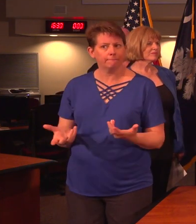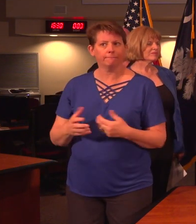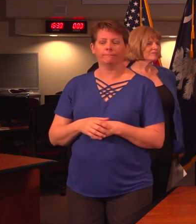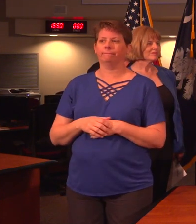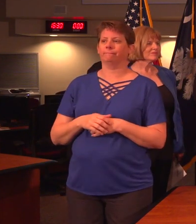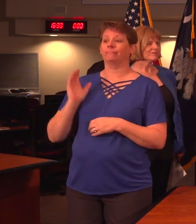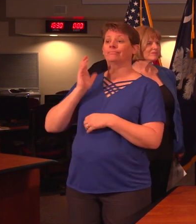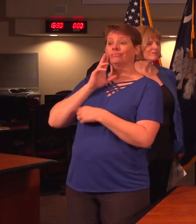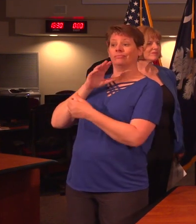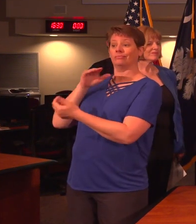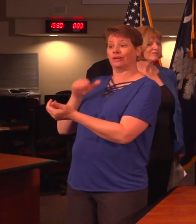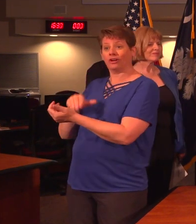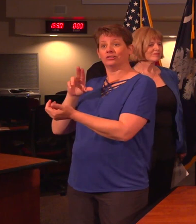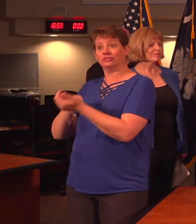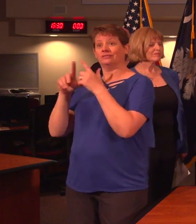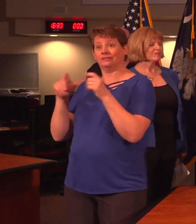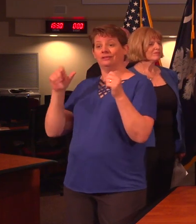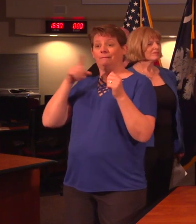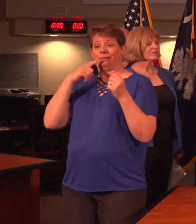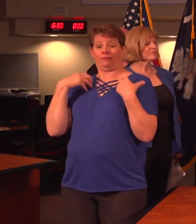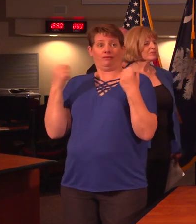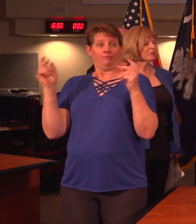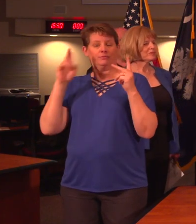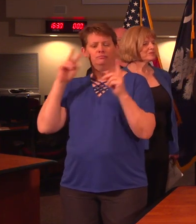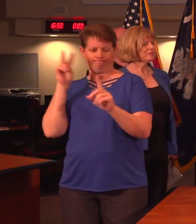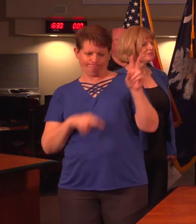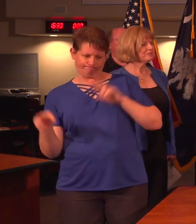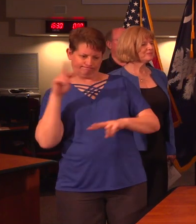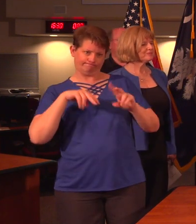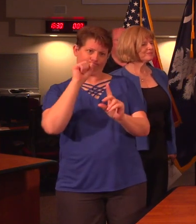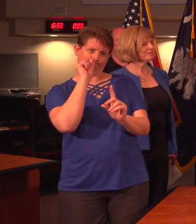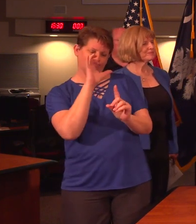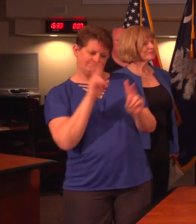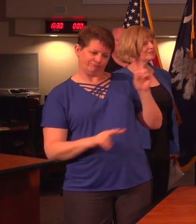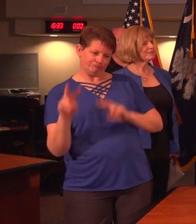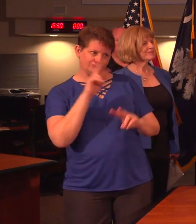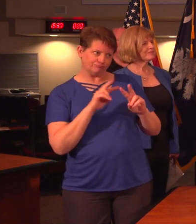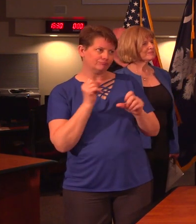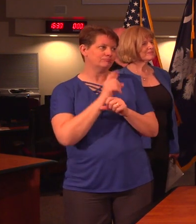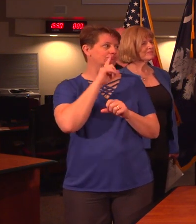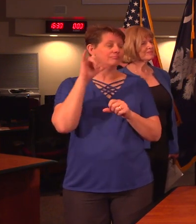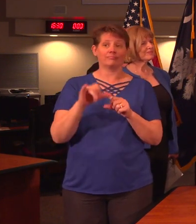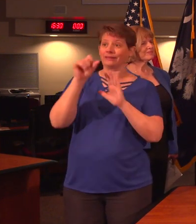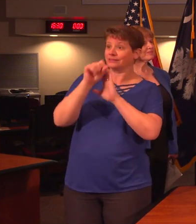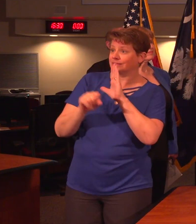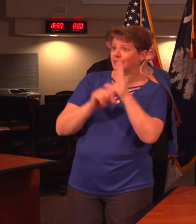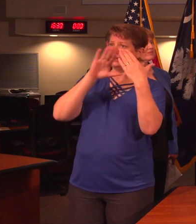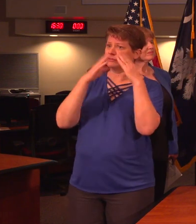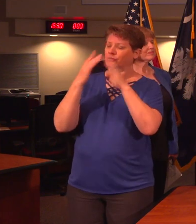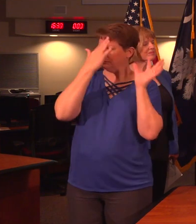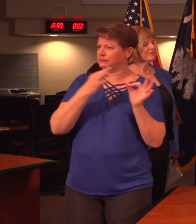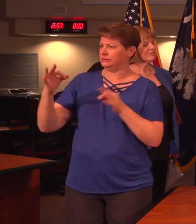professionals are continuing to monitor the status of the virus in South Carolina so that our state and its communities make informed decisions.